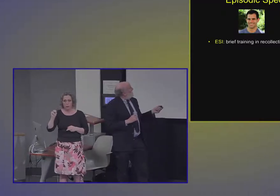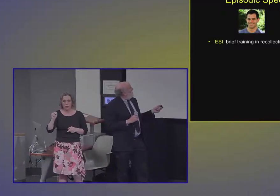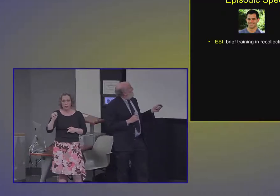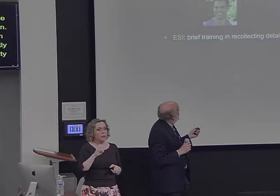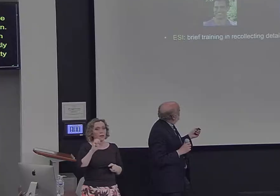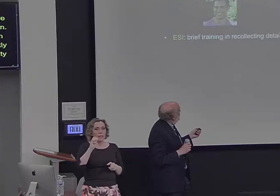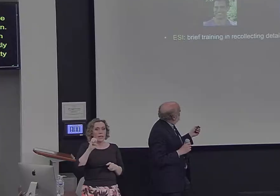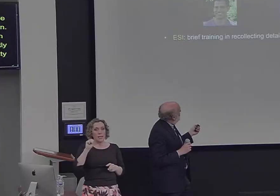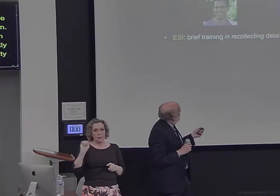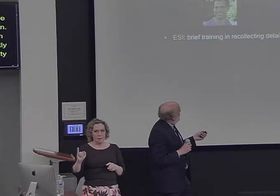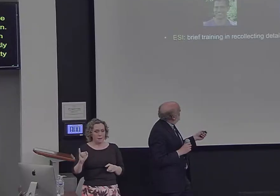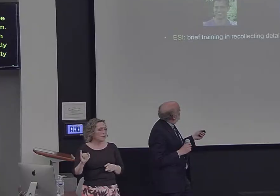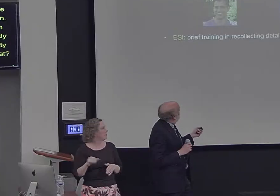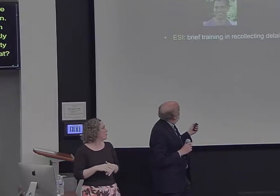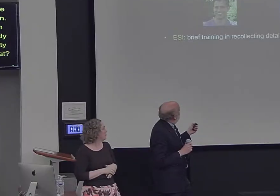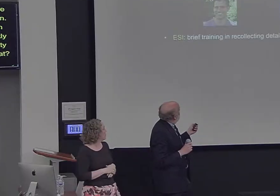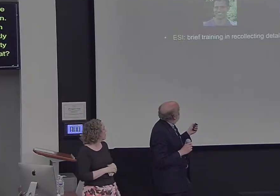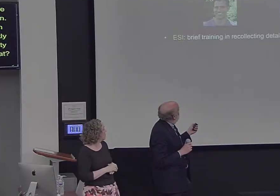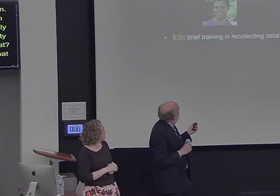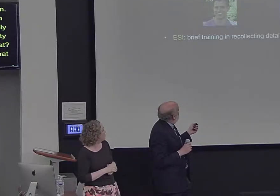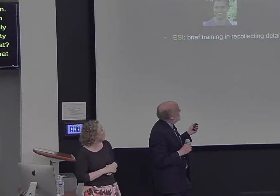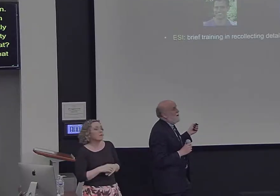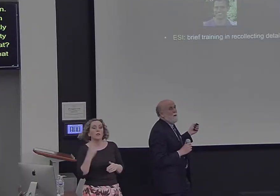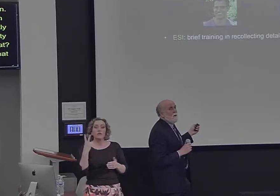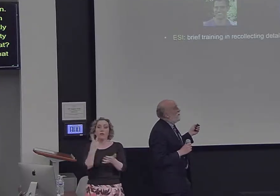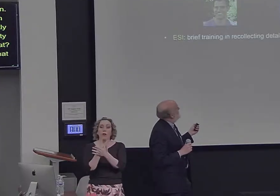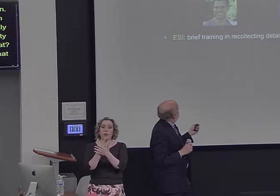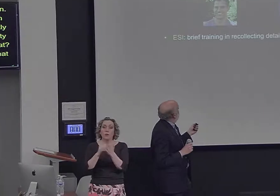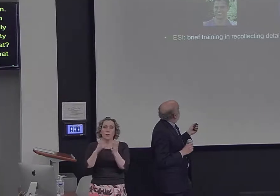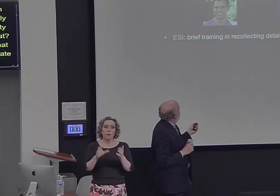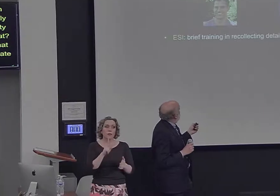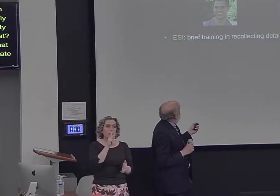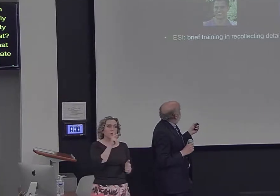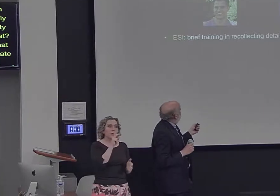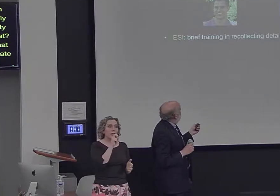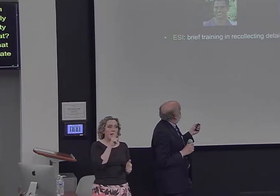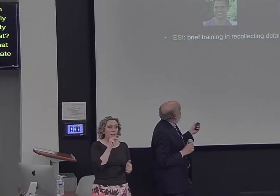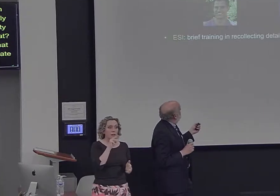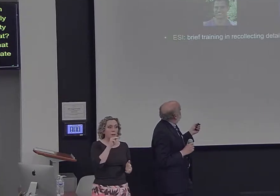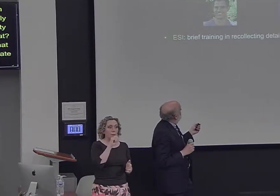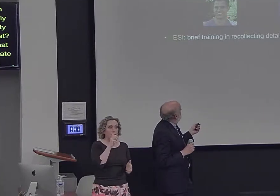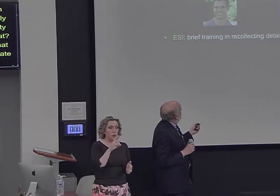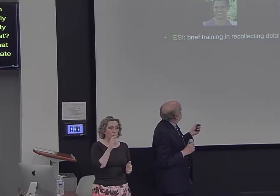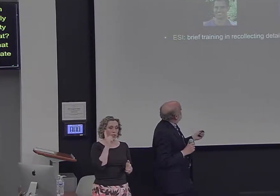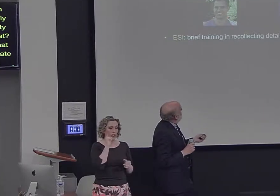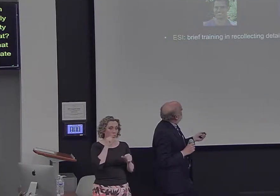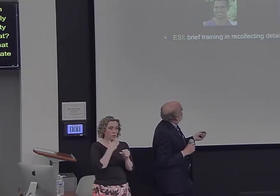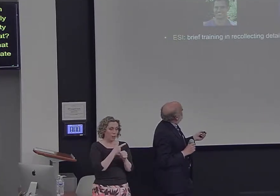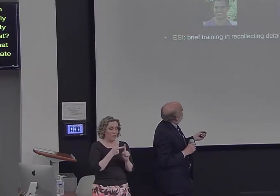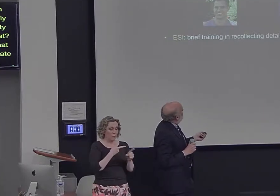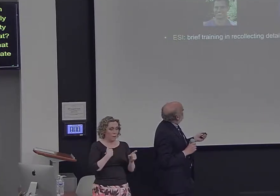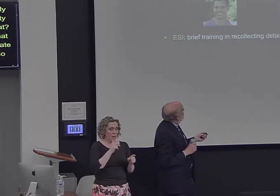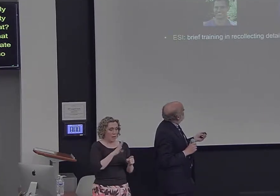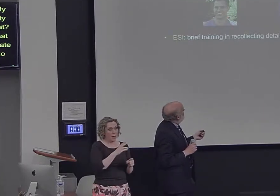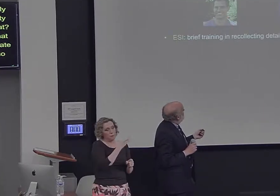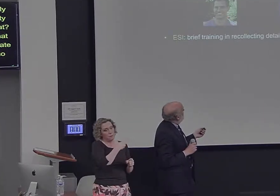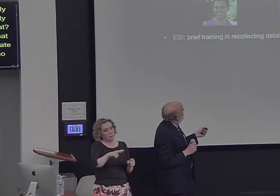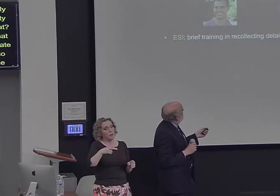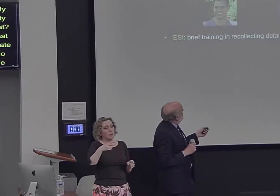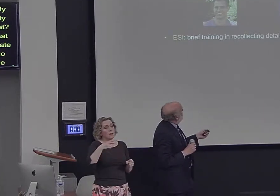been led by two graduate students, Kevin Mador, who recently finished up with me, now doing a postdoc with Anthony Wagner at Stanford, and Helen